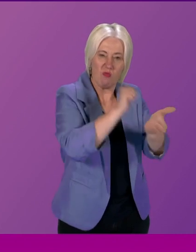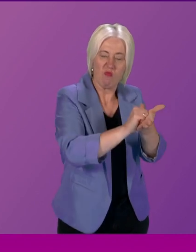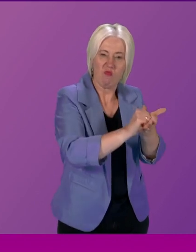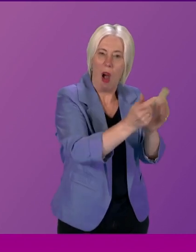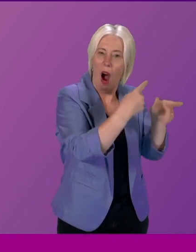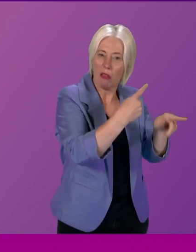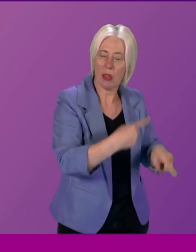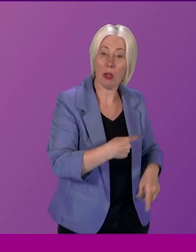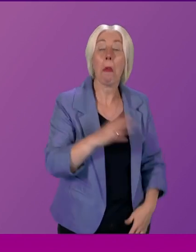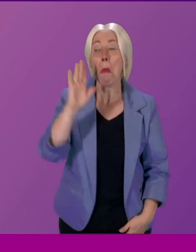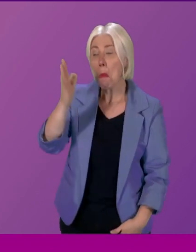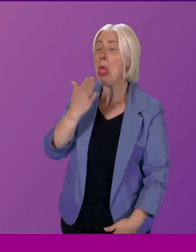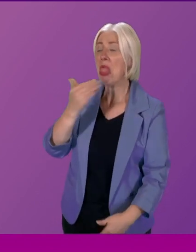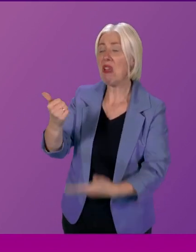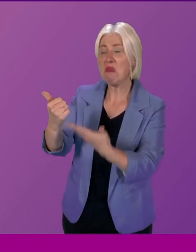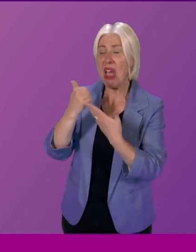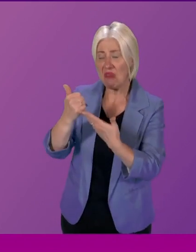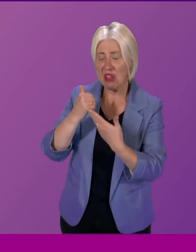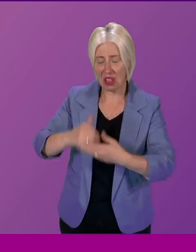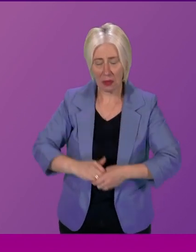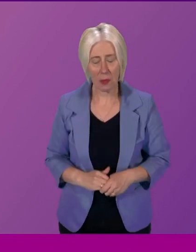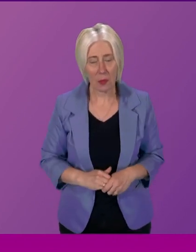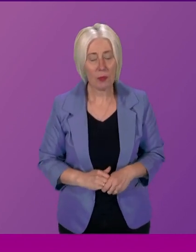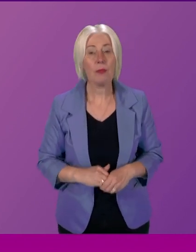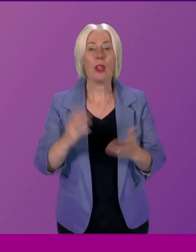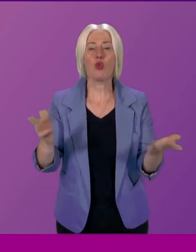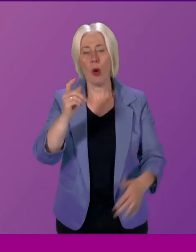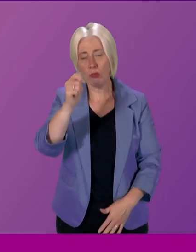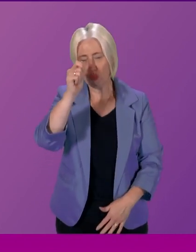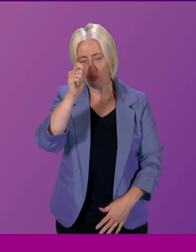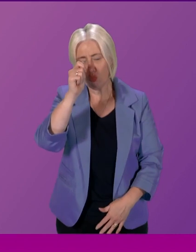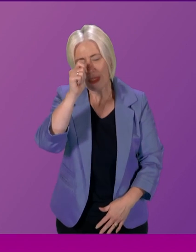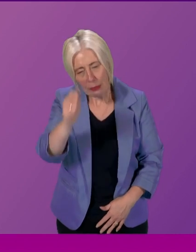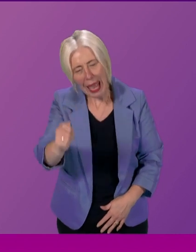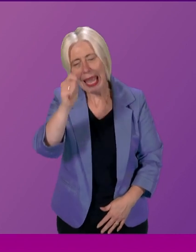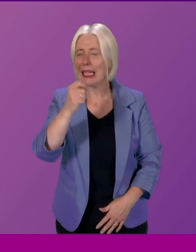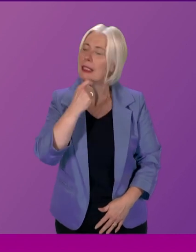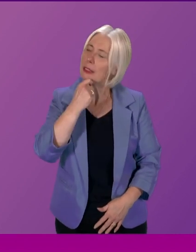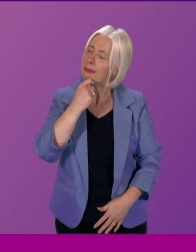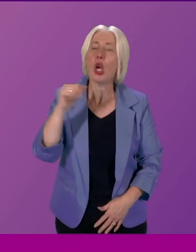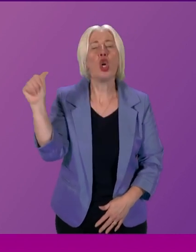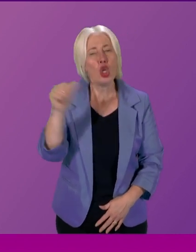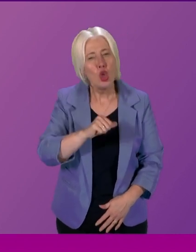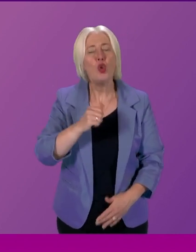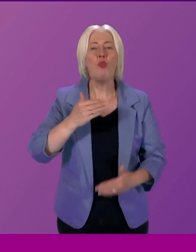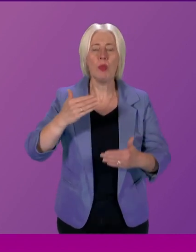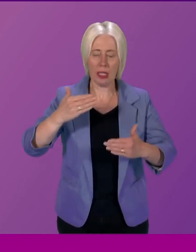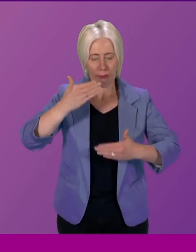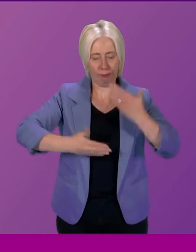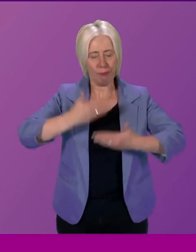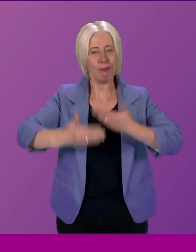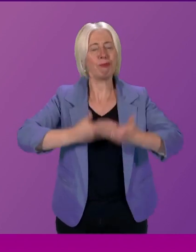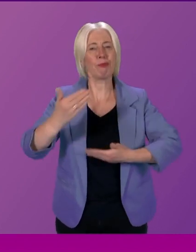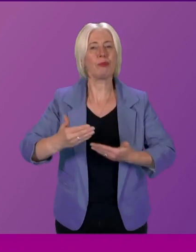the member for that helpful contribution. In terms of respect, it should be customary practice for members, and